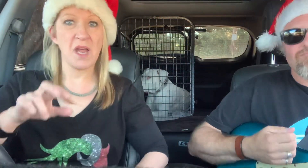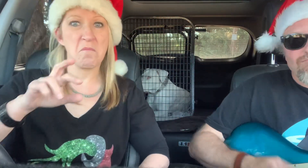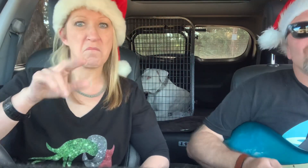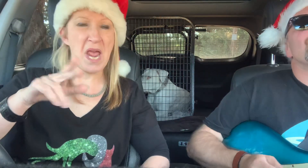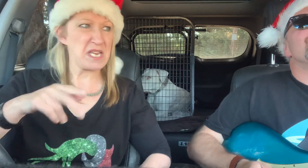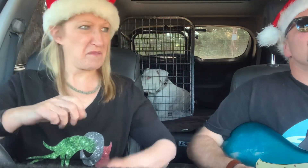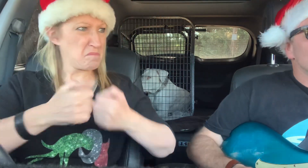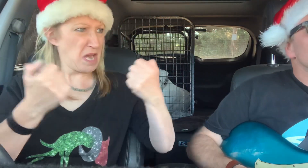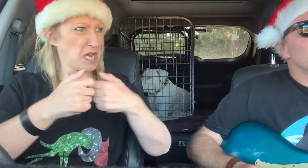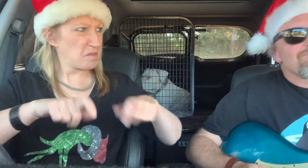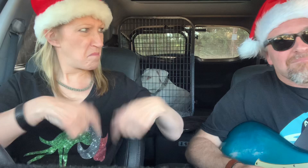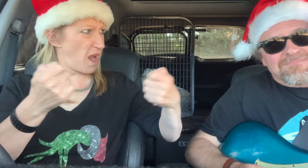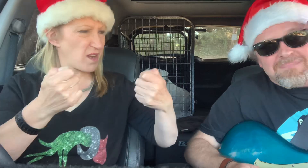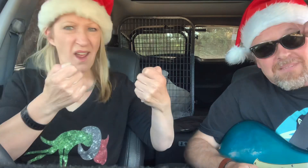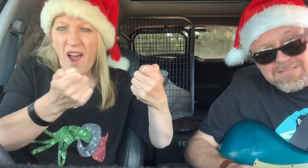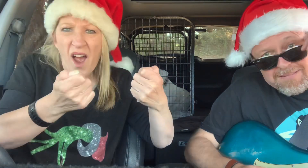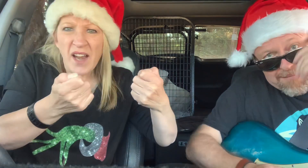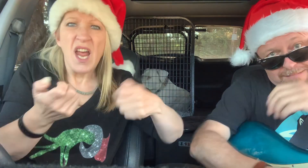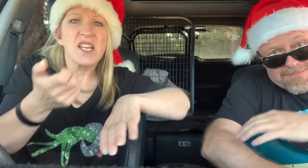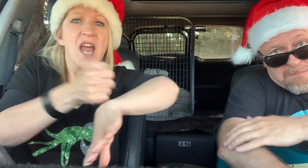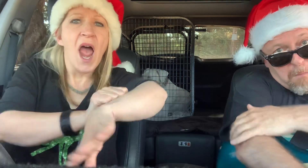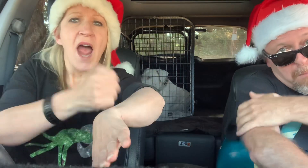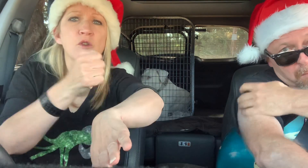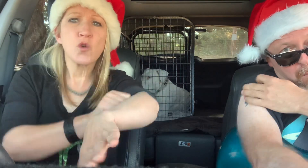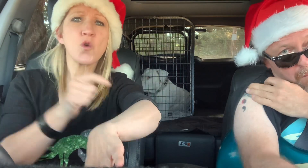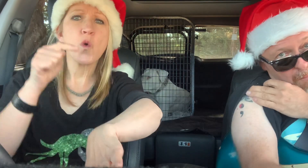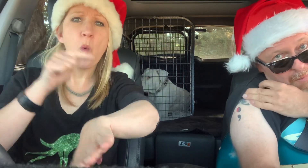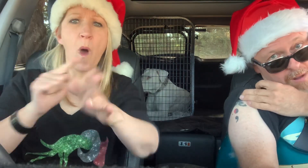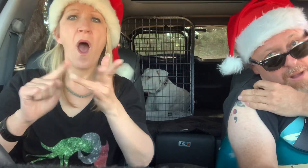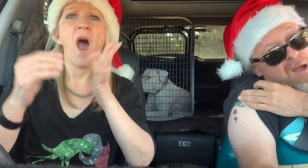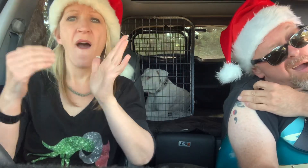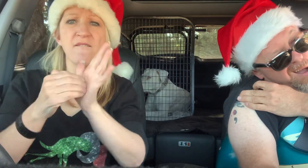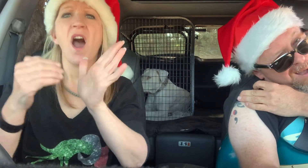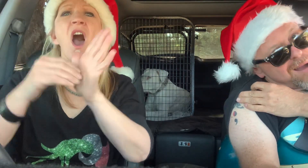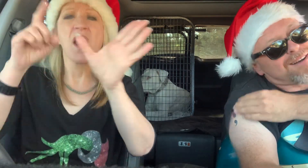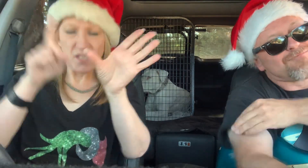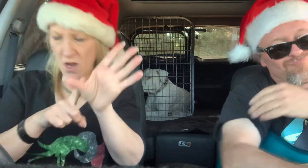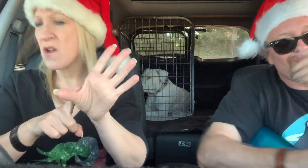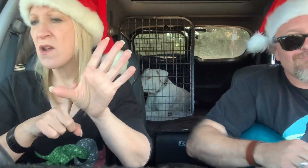can't be spinach And a ten to mama three